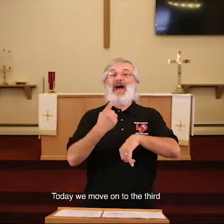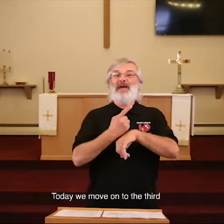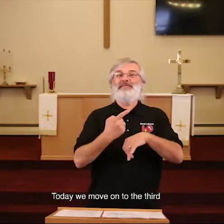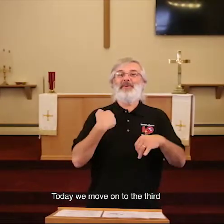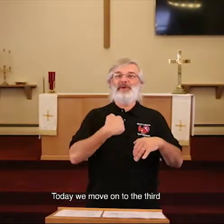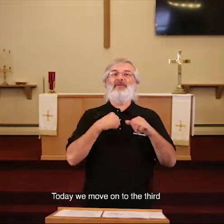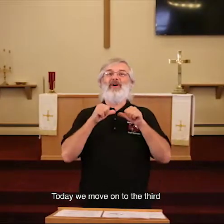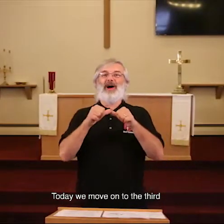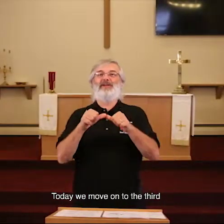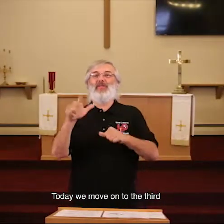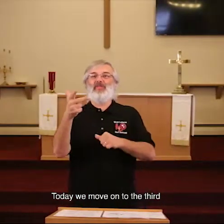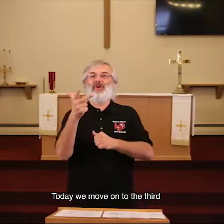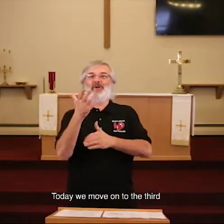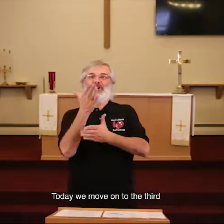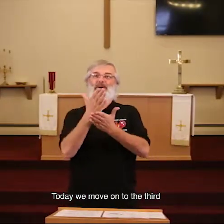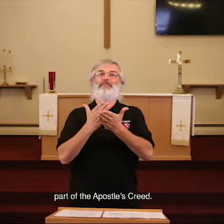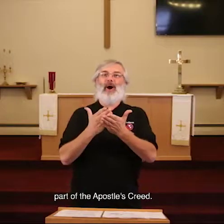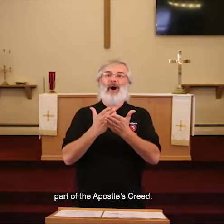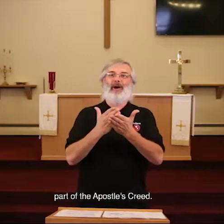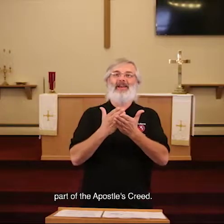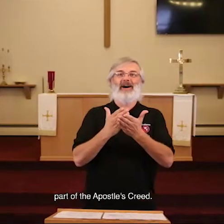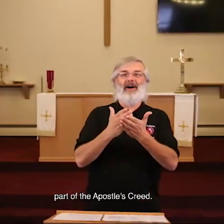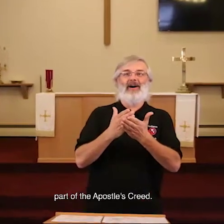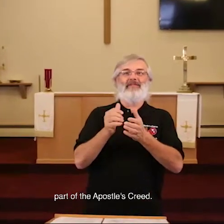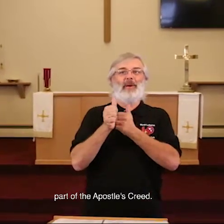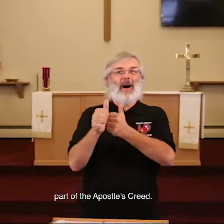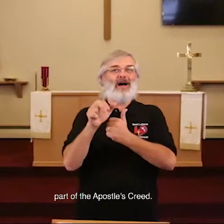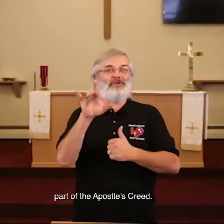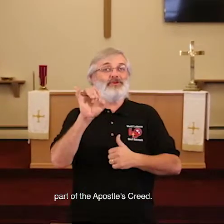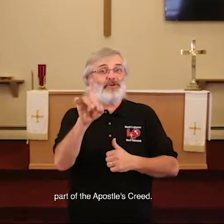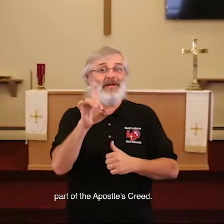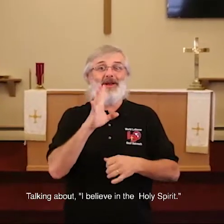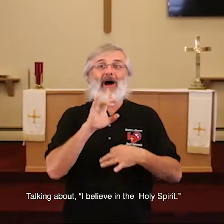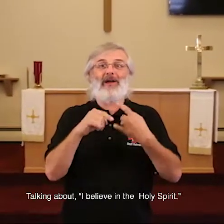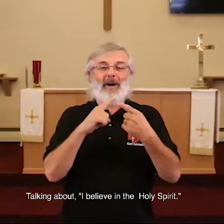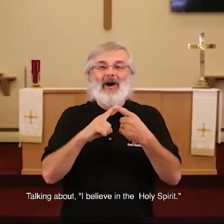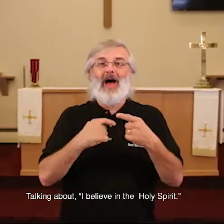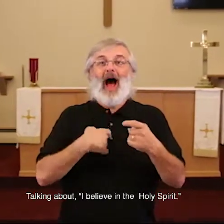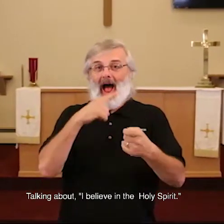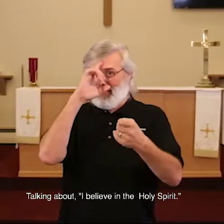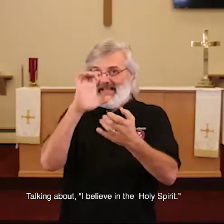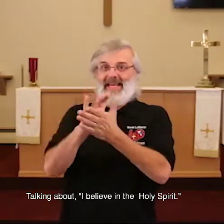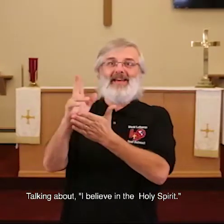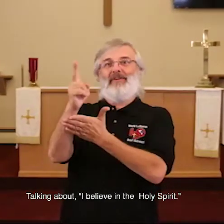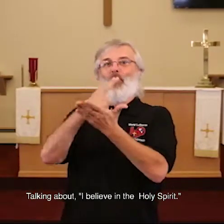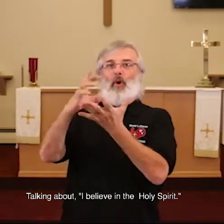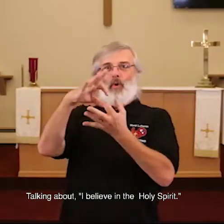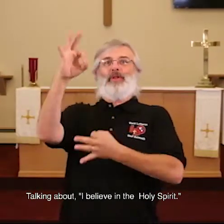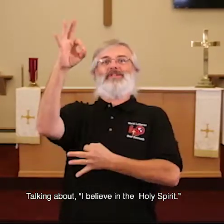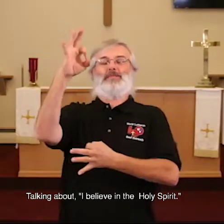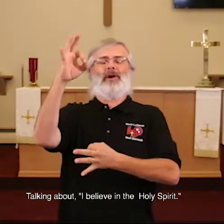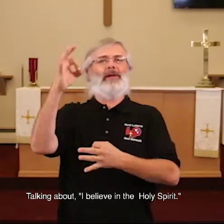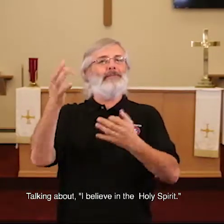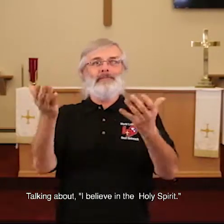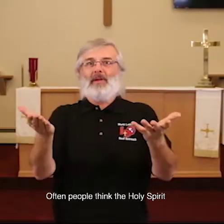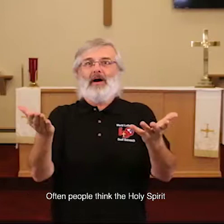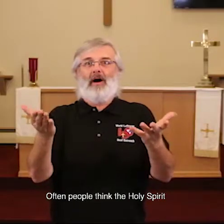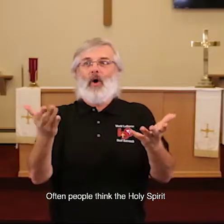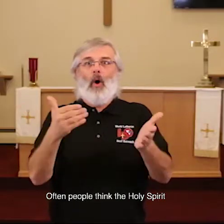We move on to the third part of the Apostles' Creed, talking about, I believe in the Holy Spirit. A